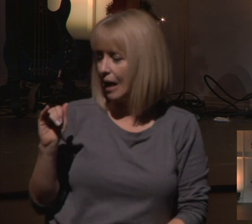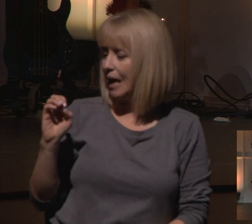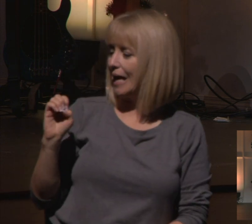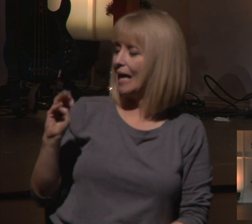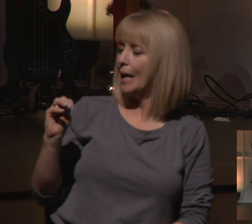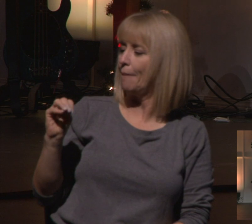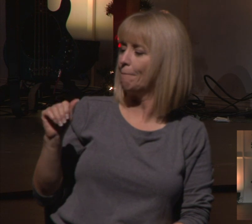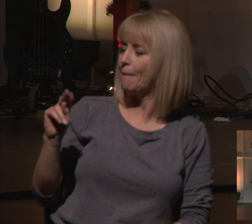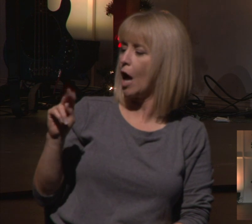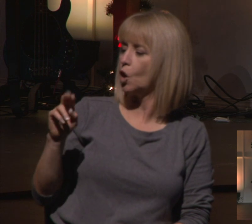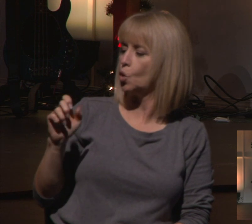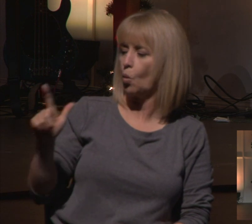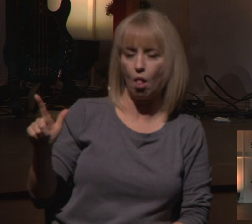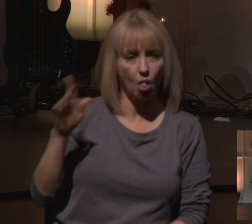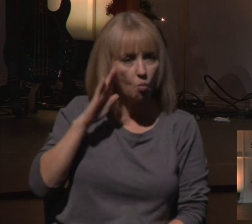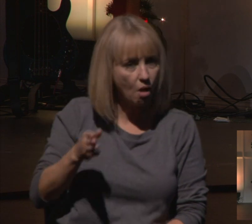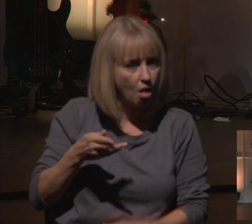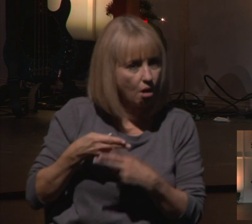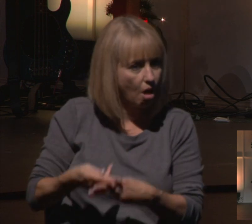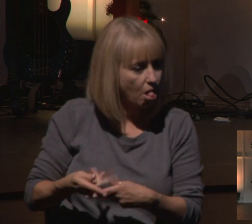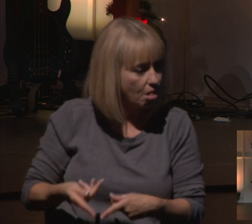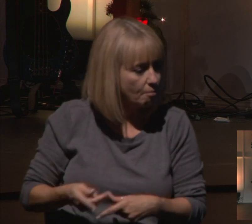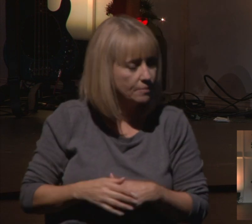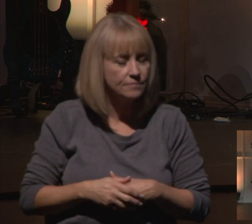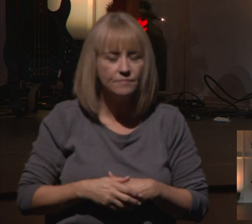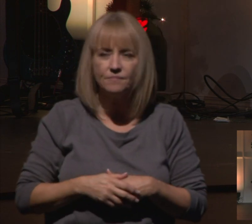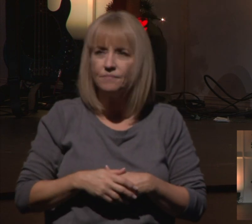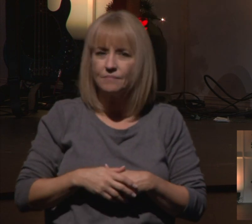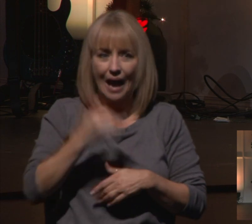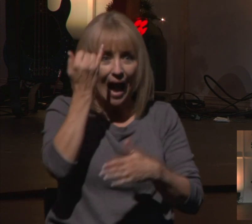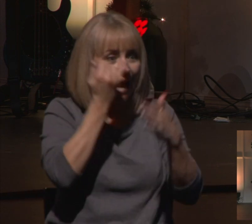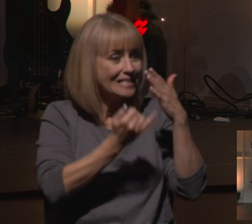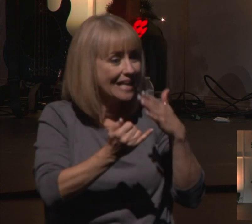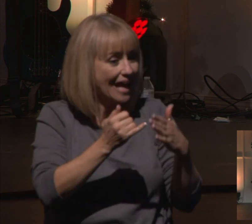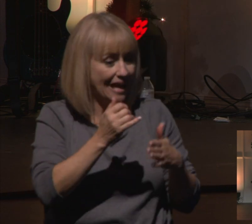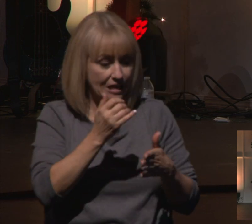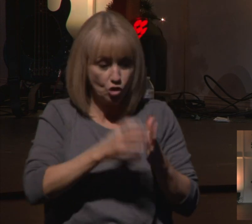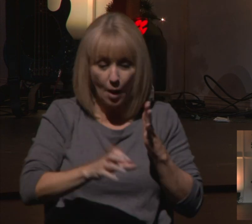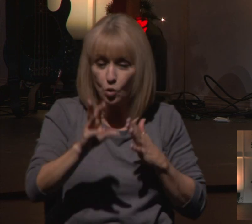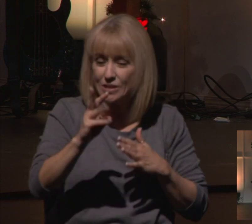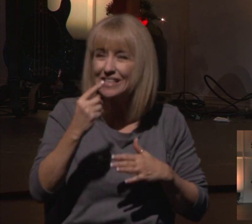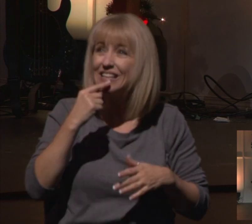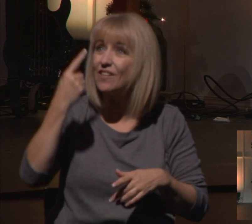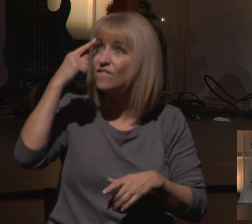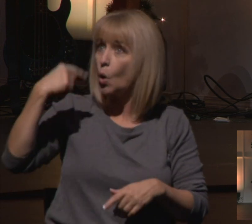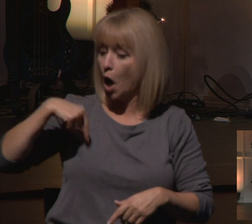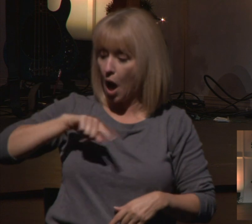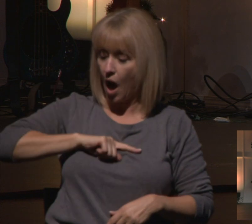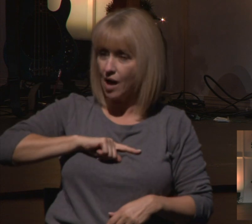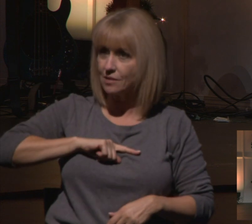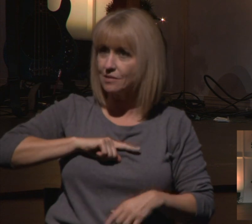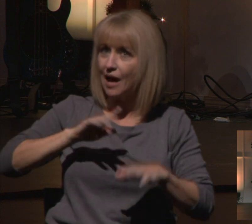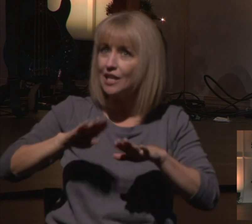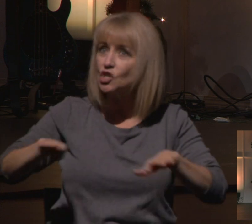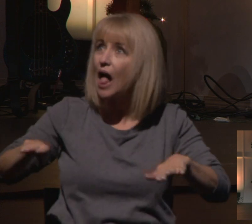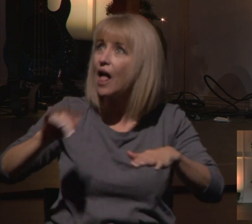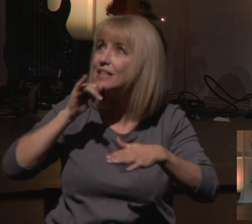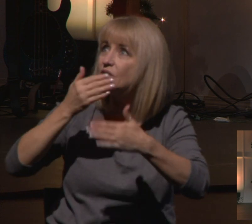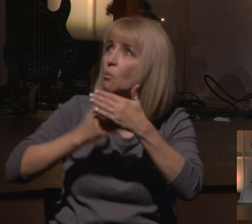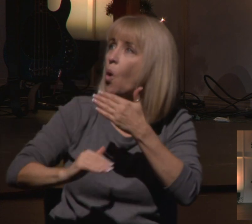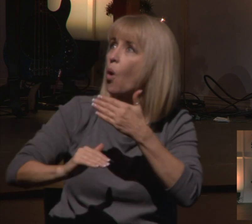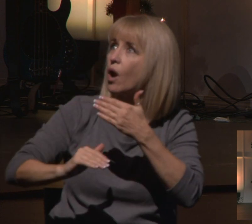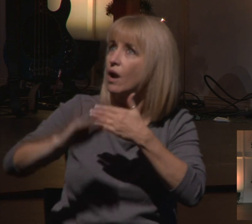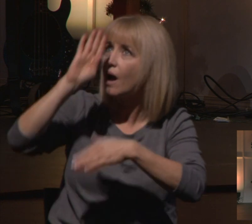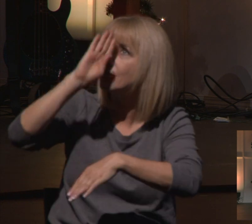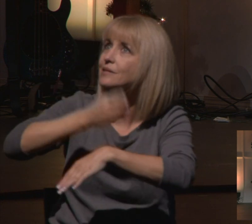Isaiah chapter nine, verse six, it says, for to us, a child is born, to us, a son is given, and the government will be on his shoulders,